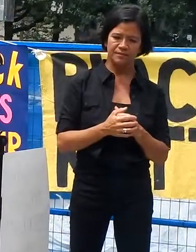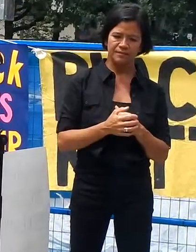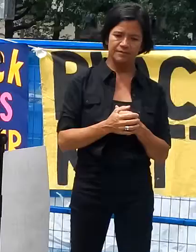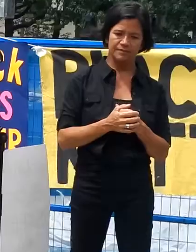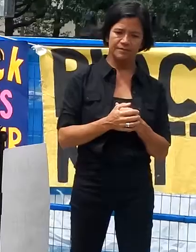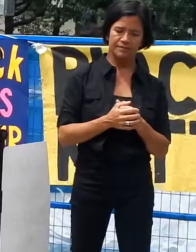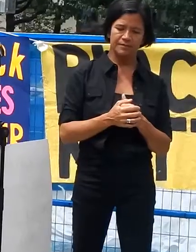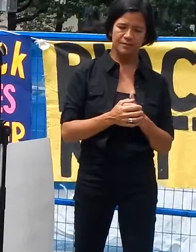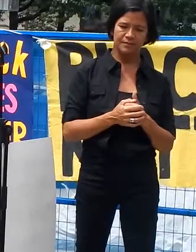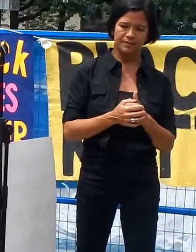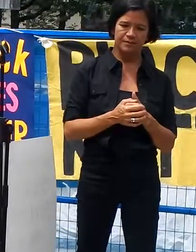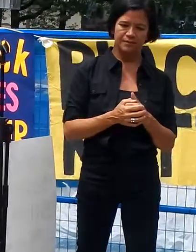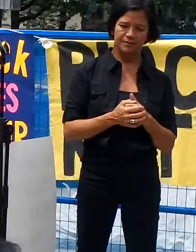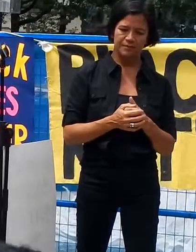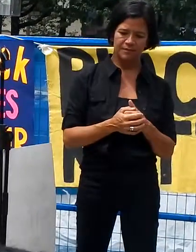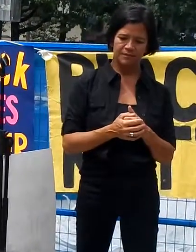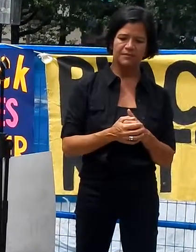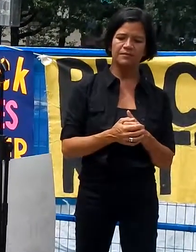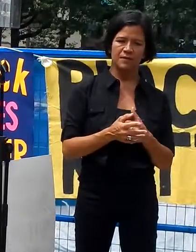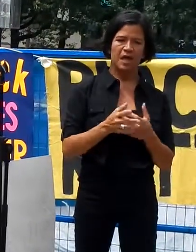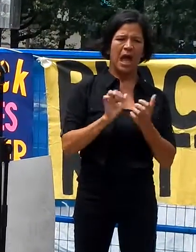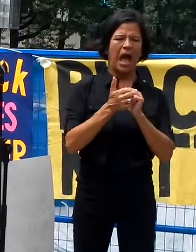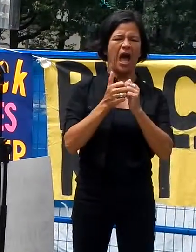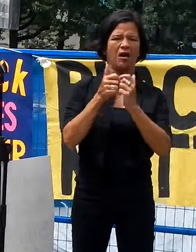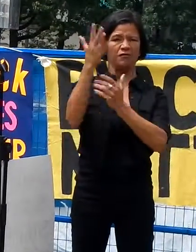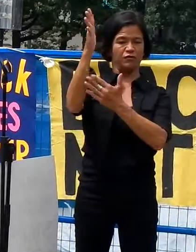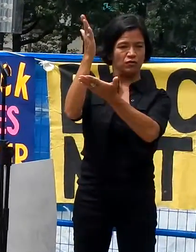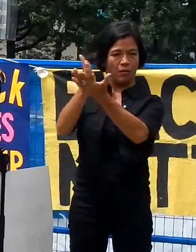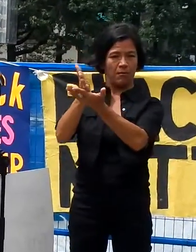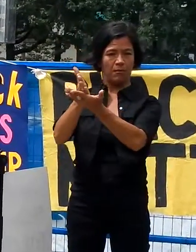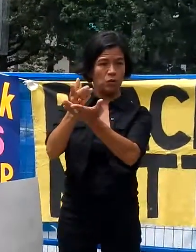only happen when there is a collective awakening.